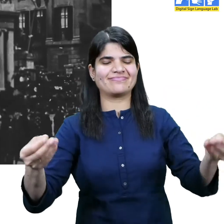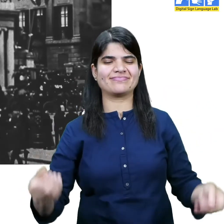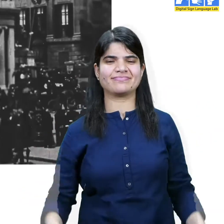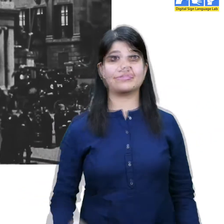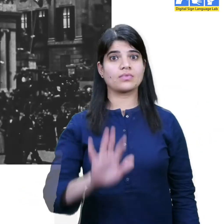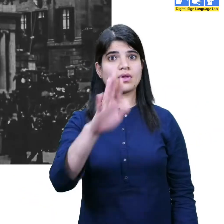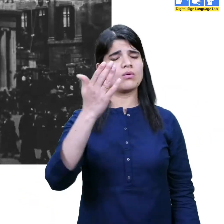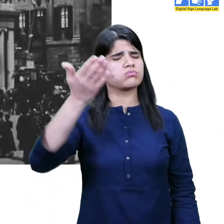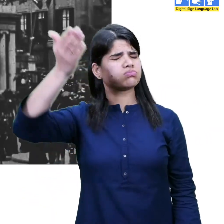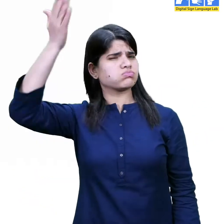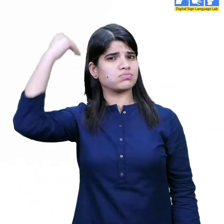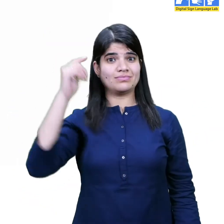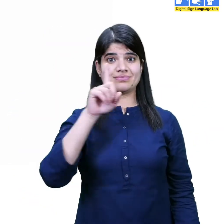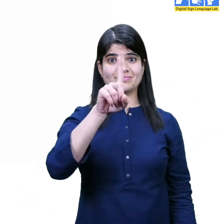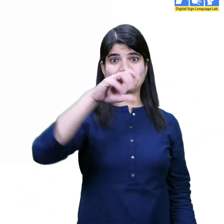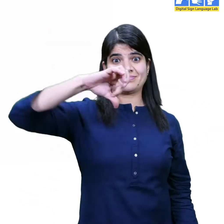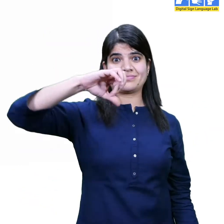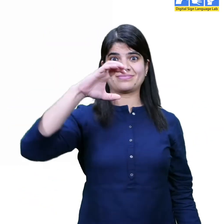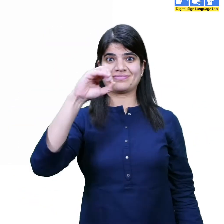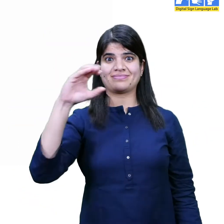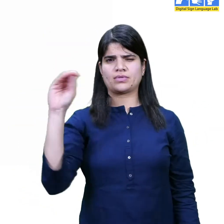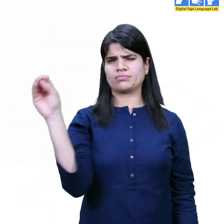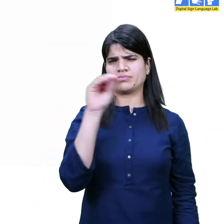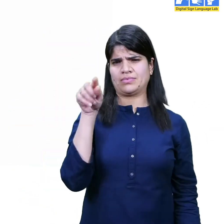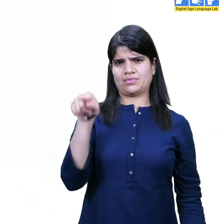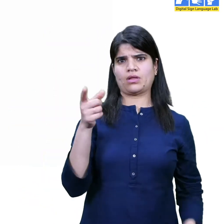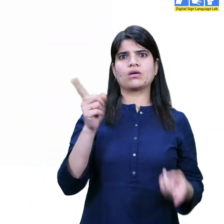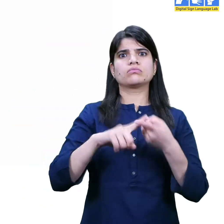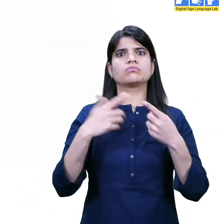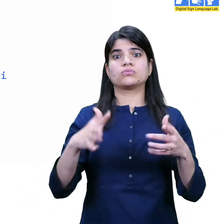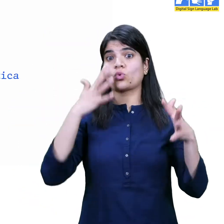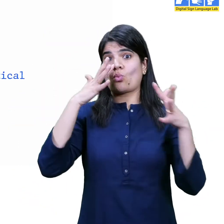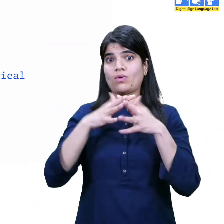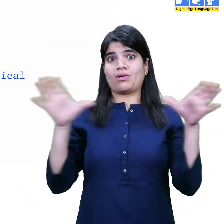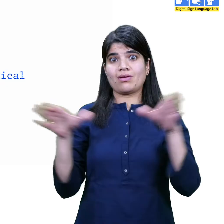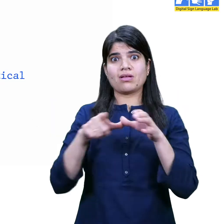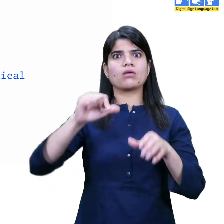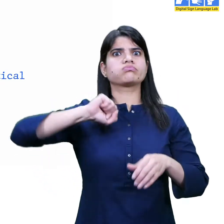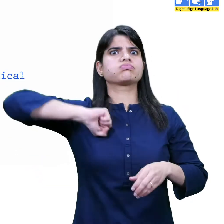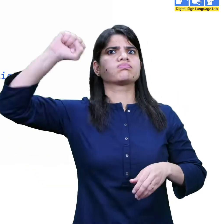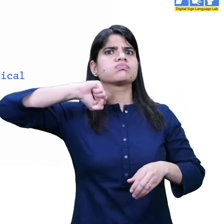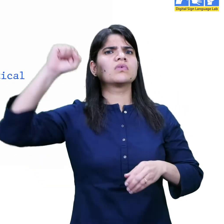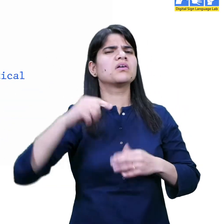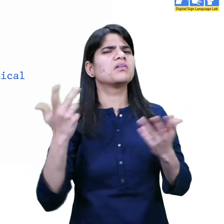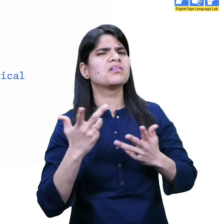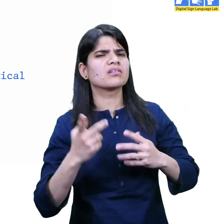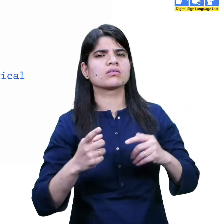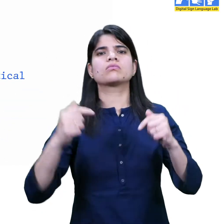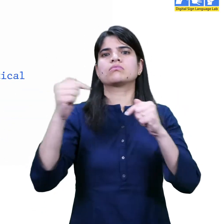In the late 19th century, the fight for women's suffrage began gaining the momentum.